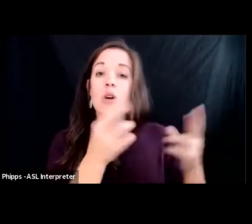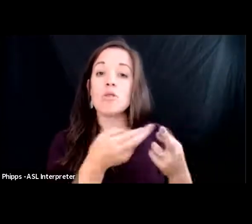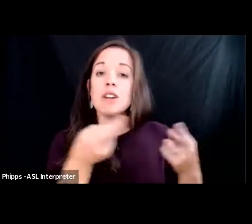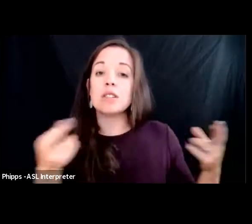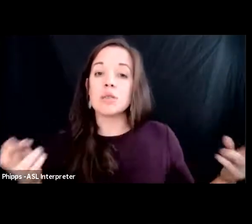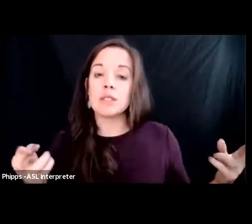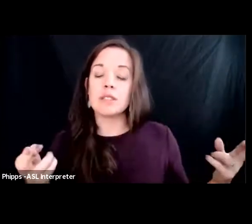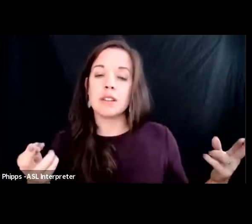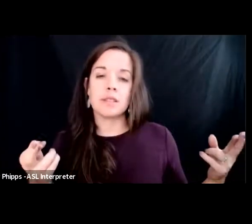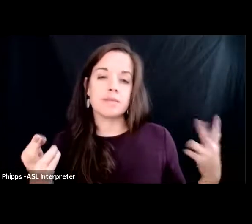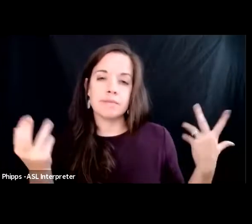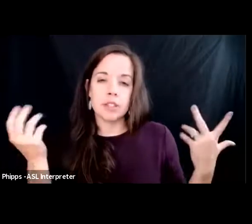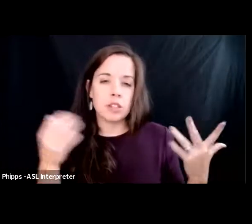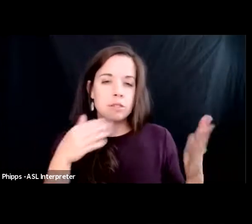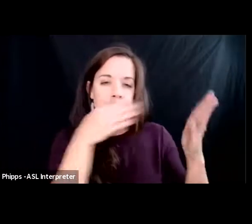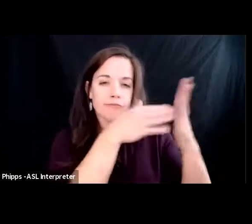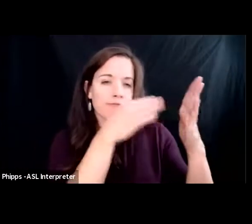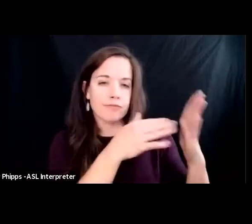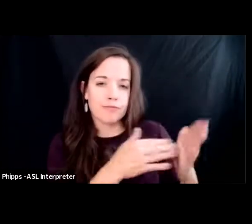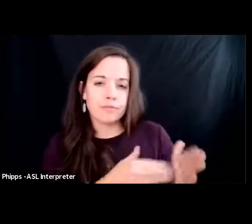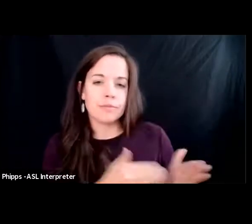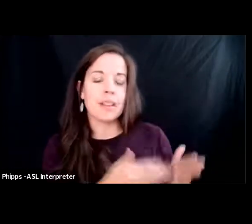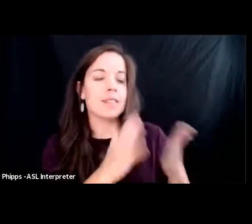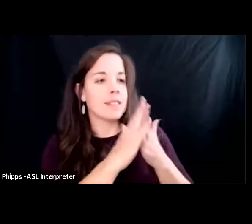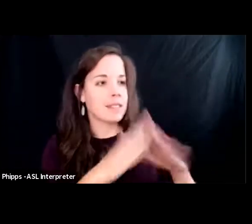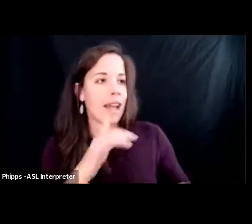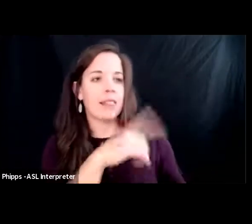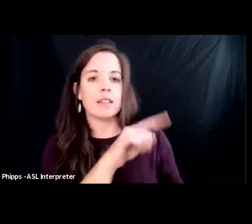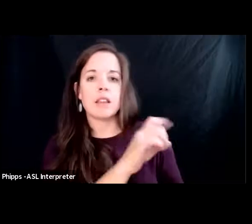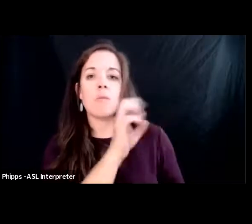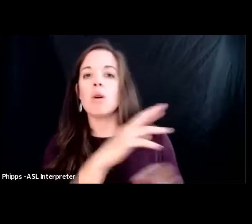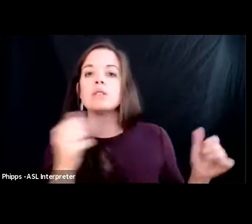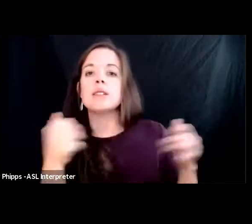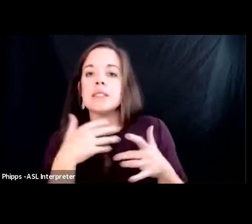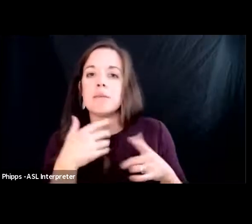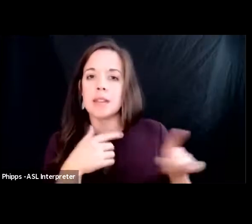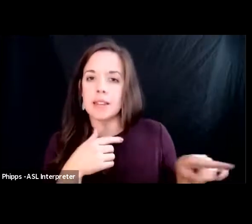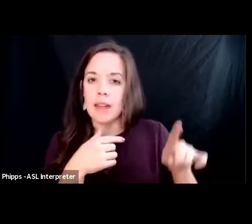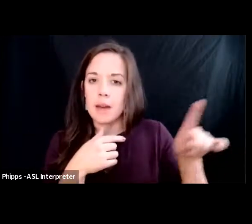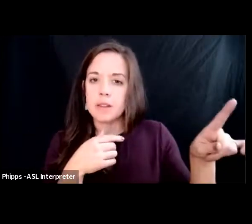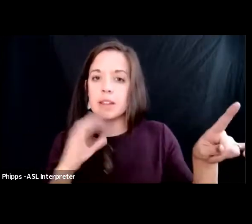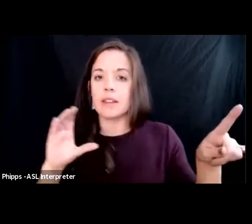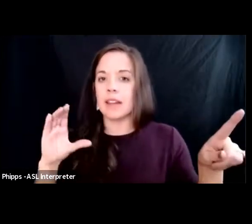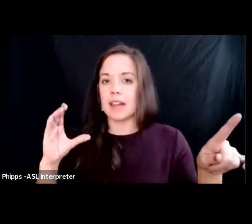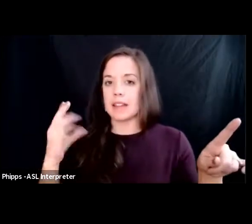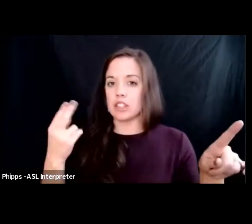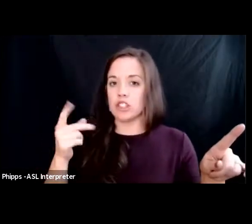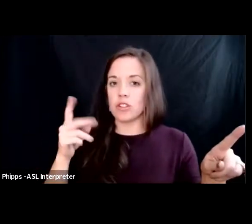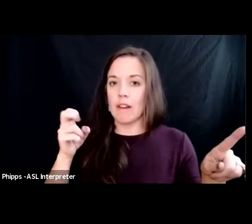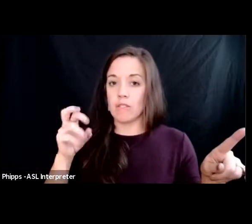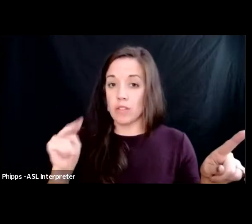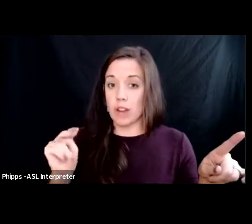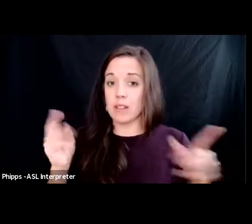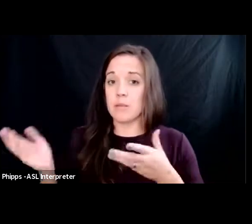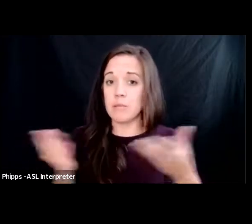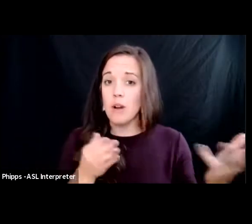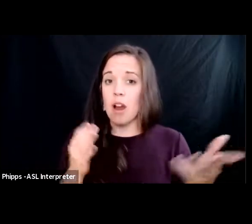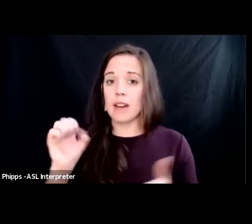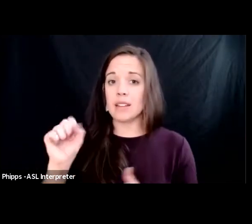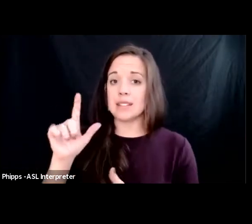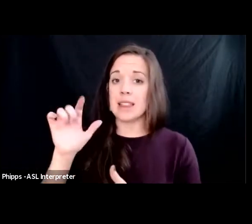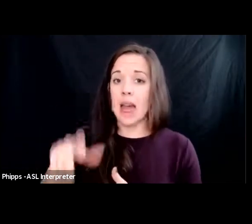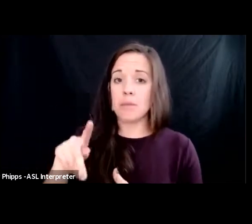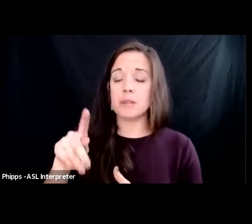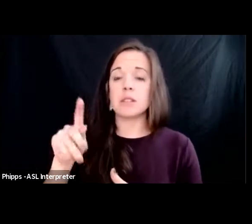frivolous lawsuits to silence them or to intimidate them chevron brought a slap suit saying